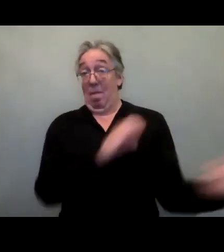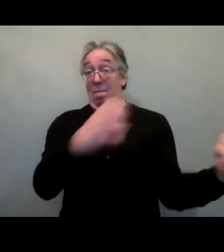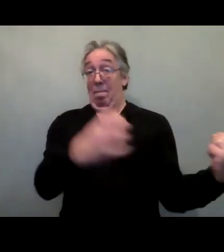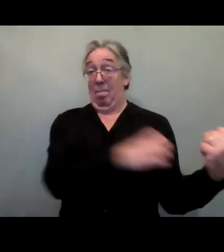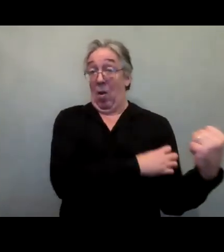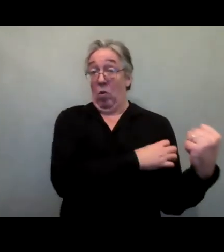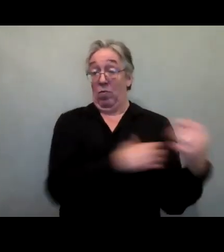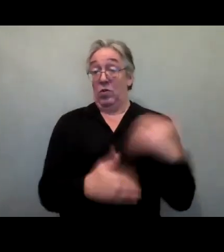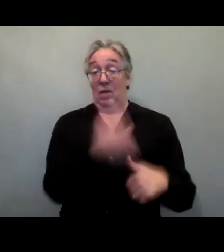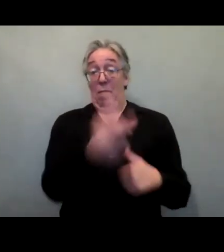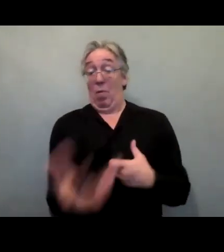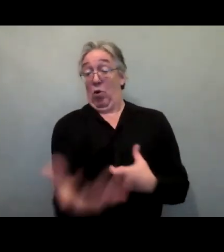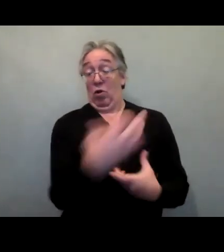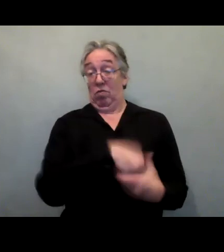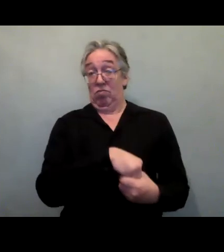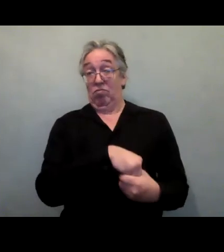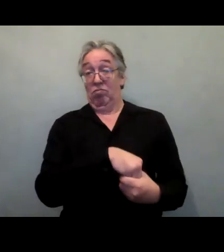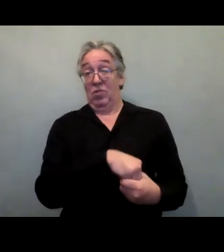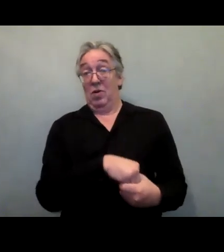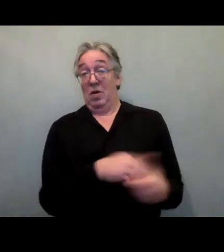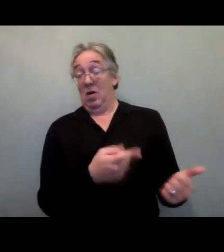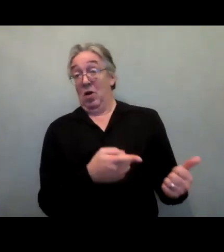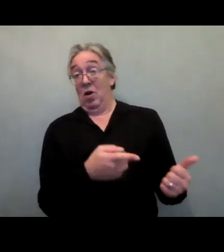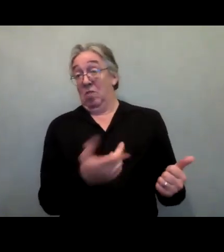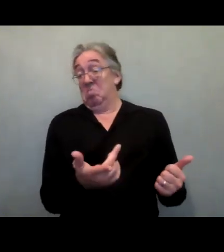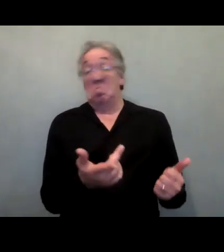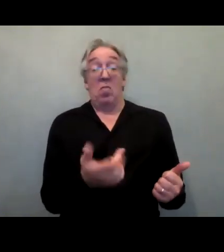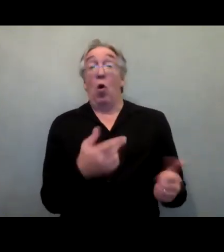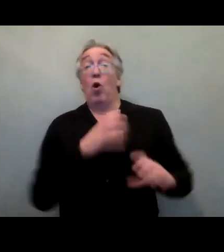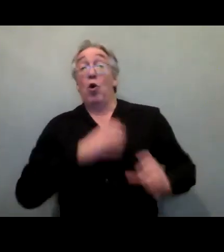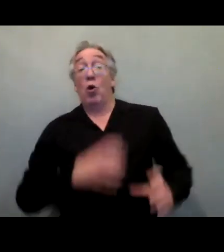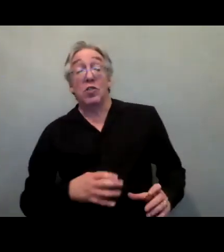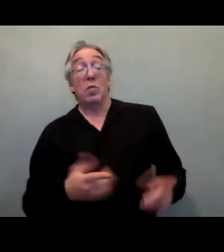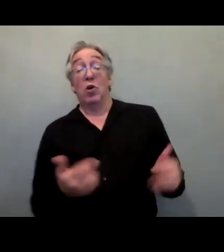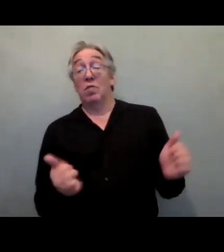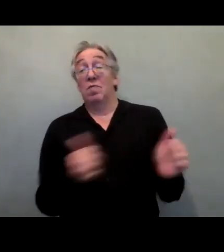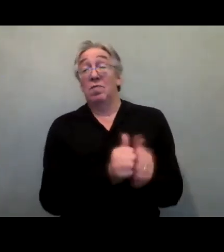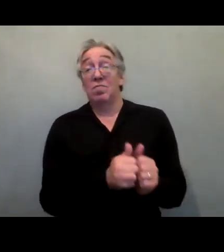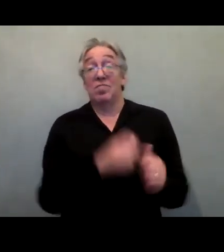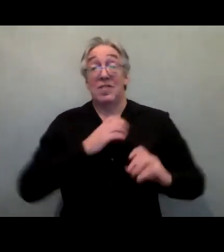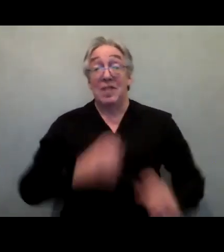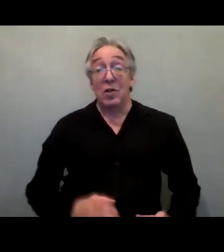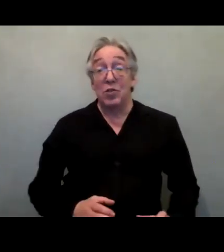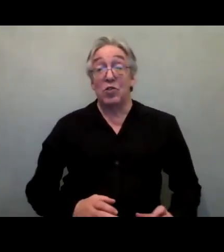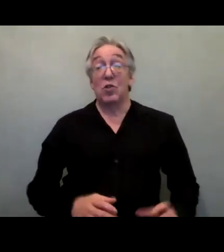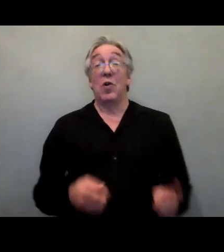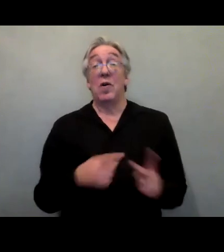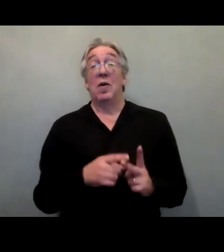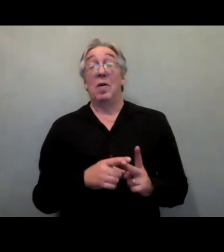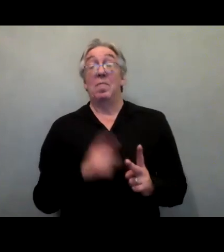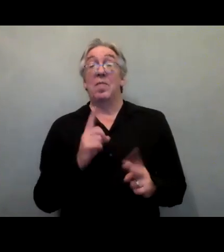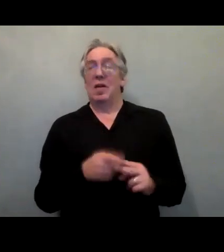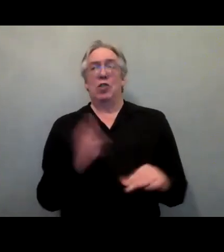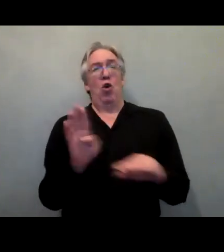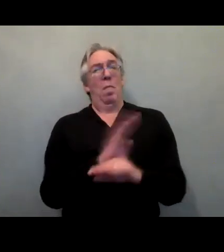as colleagues, potential colleagues, customers, suppliers, fellow citizens, and to positioning it throughout as a business and